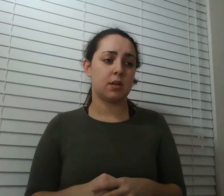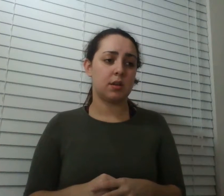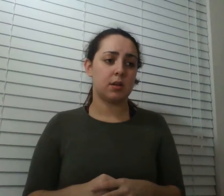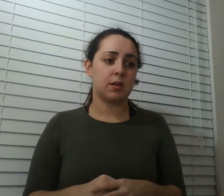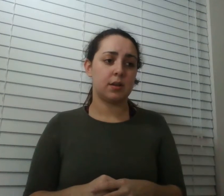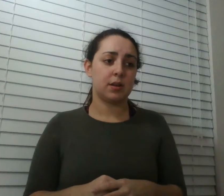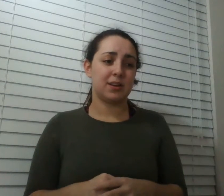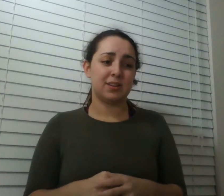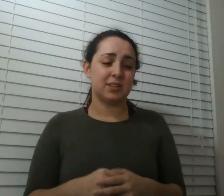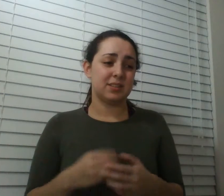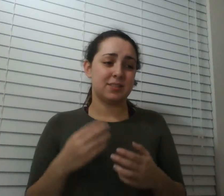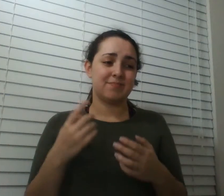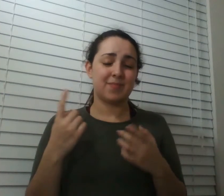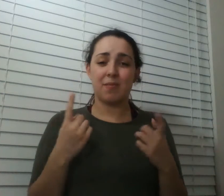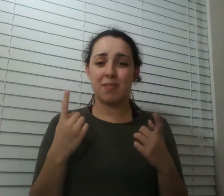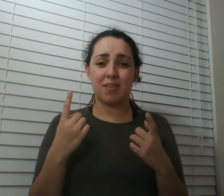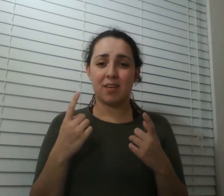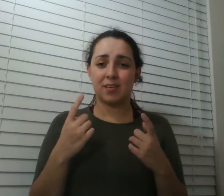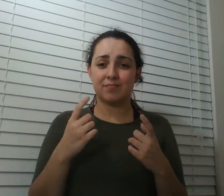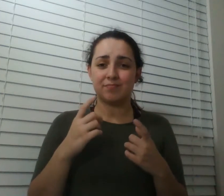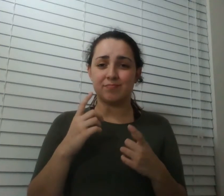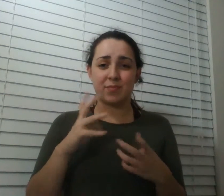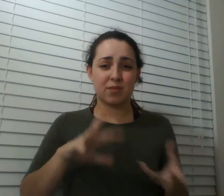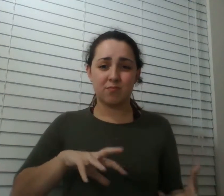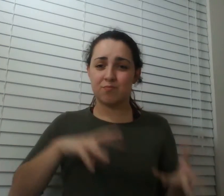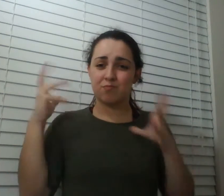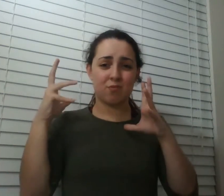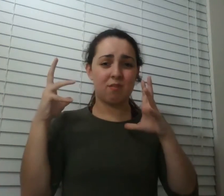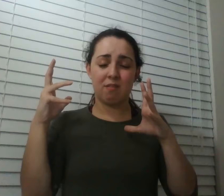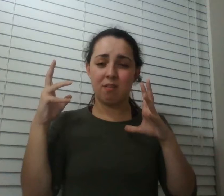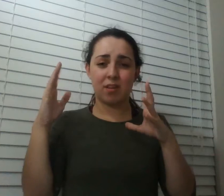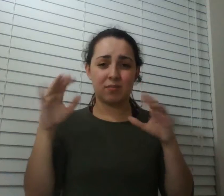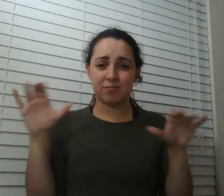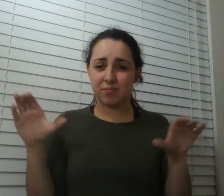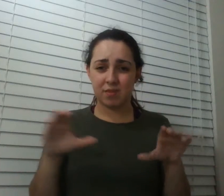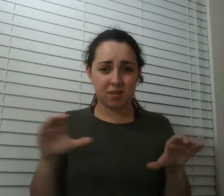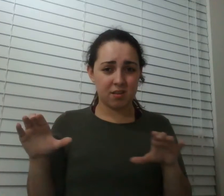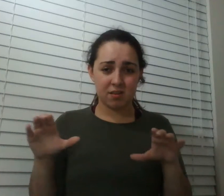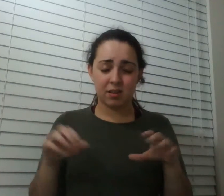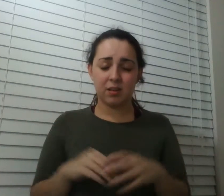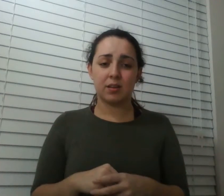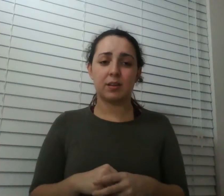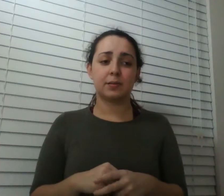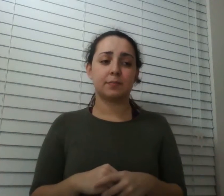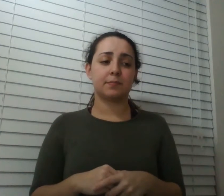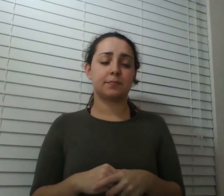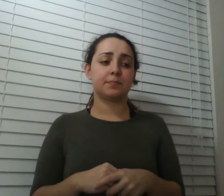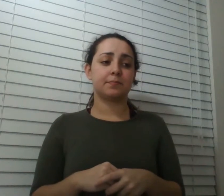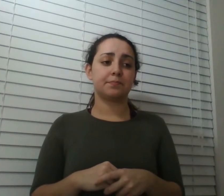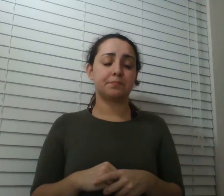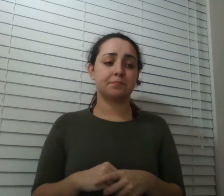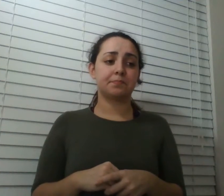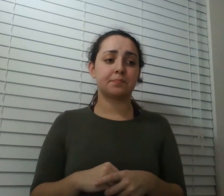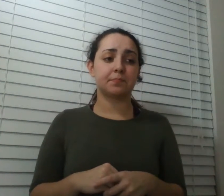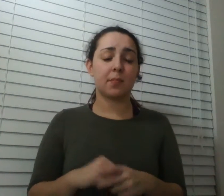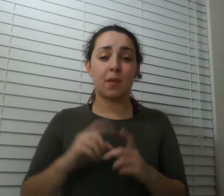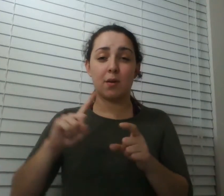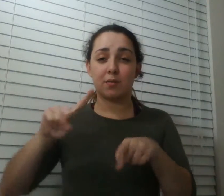act and that's how jeff understood it for years that it was senseless but over time something odd